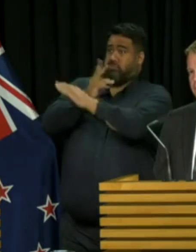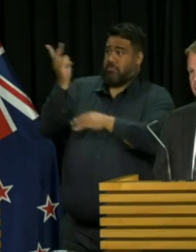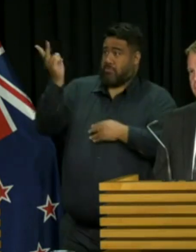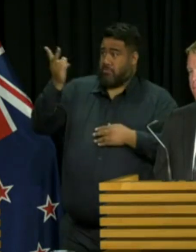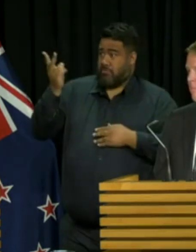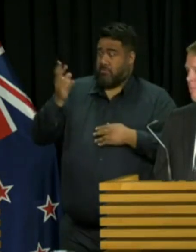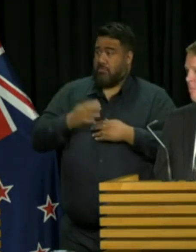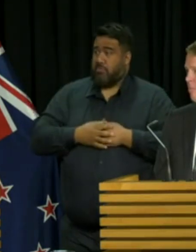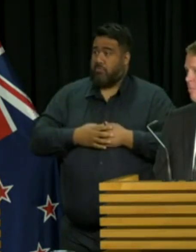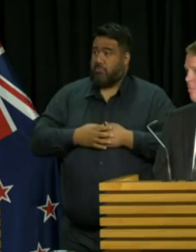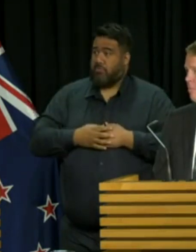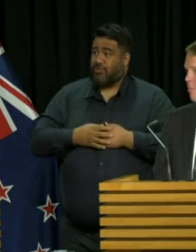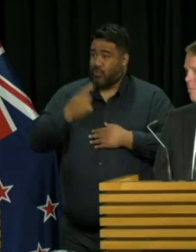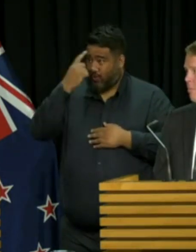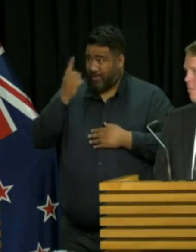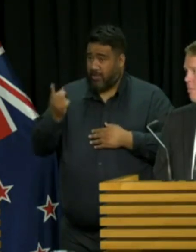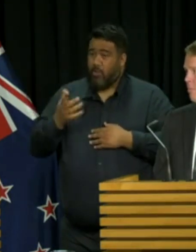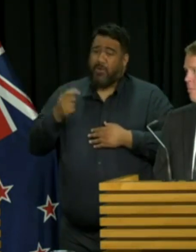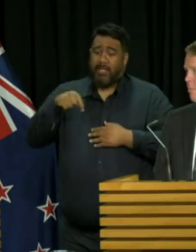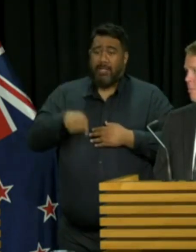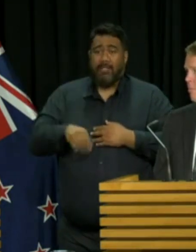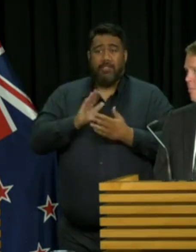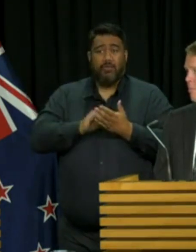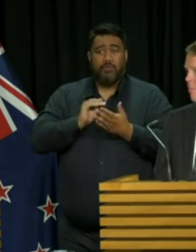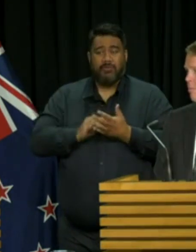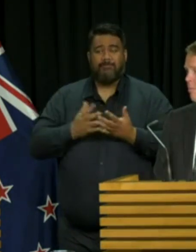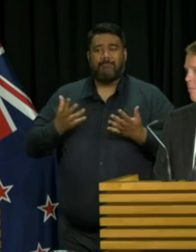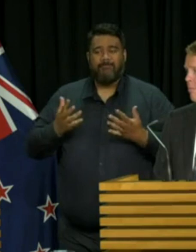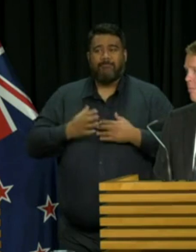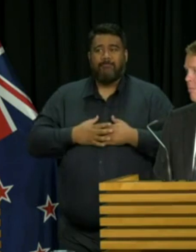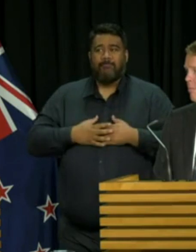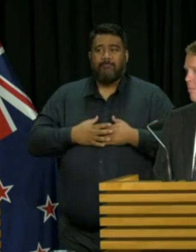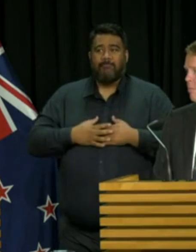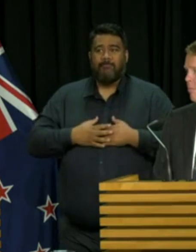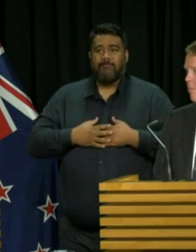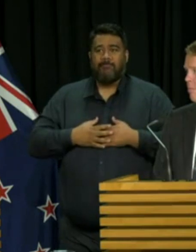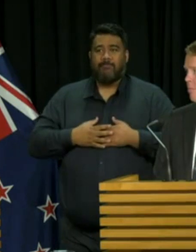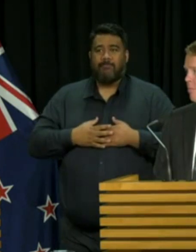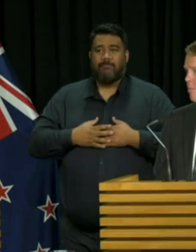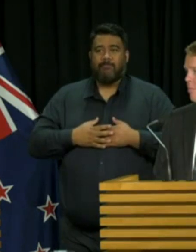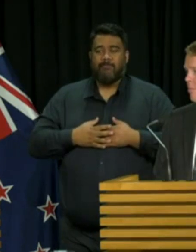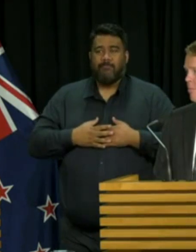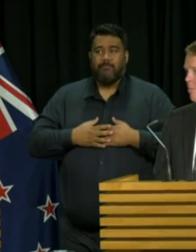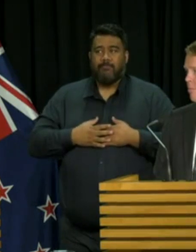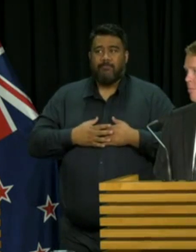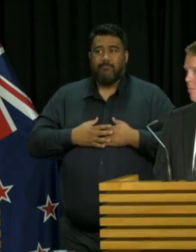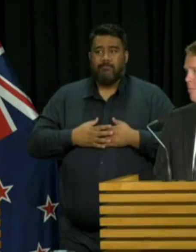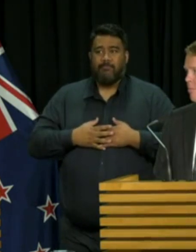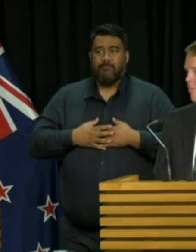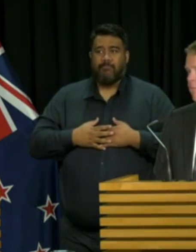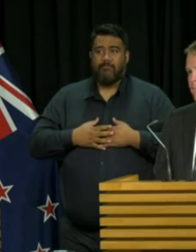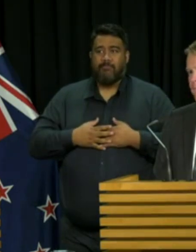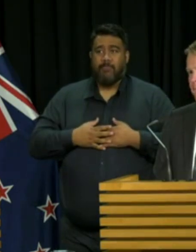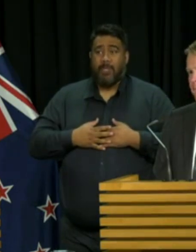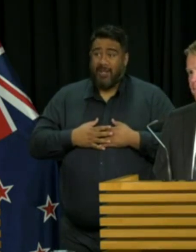actually, I think here we need to be really clear. From what I've seen, no country that I've found has ever barred their